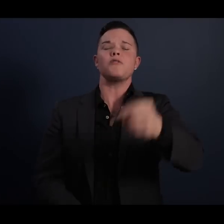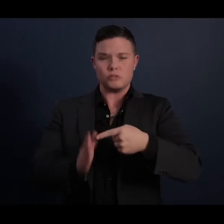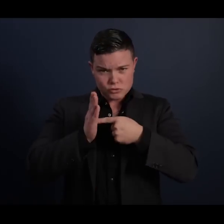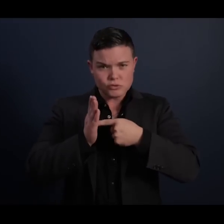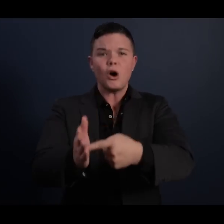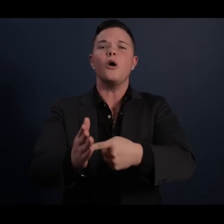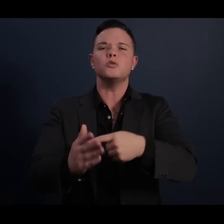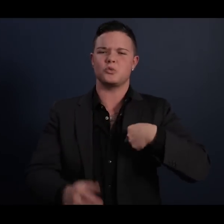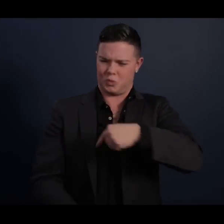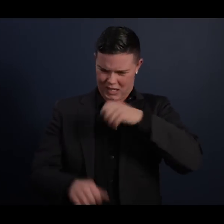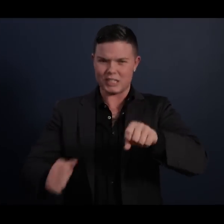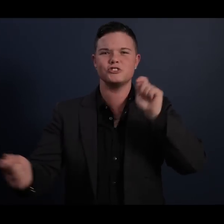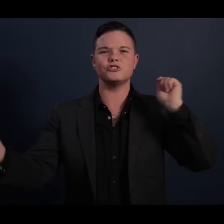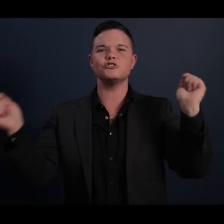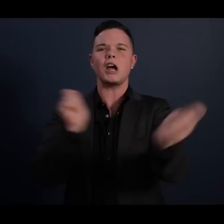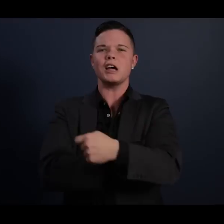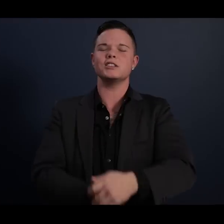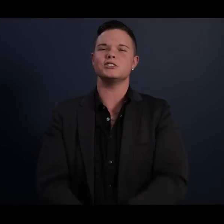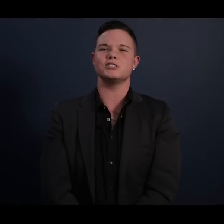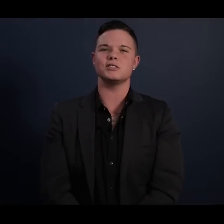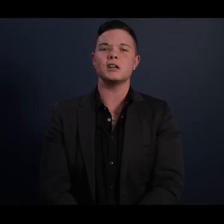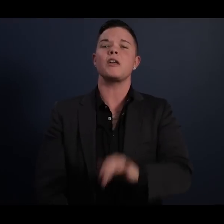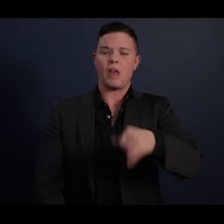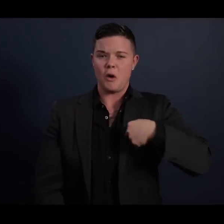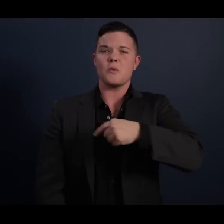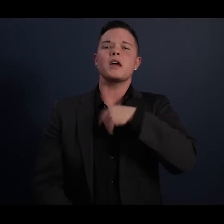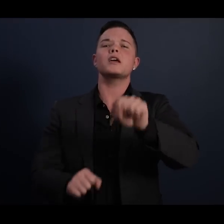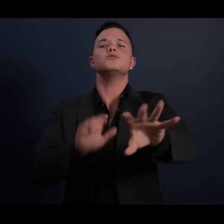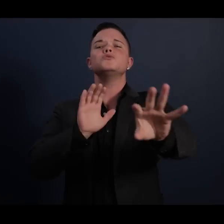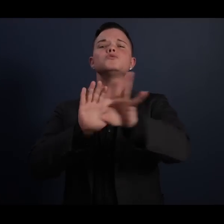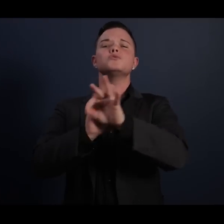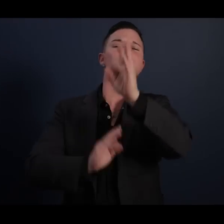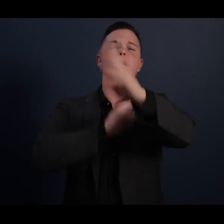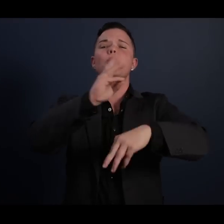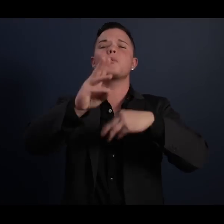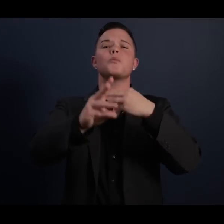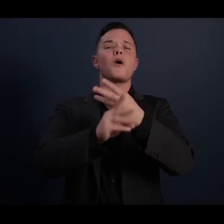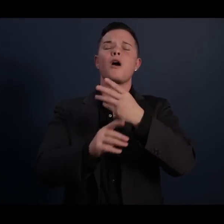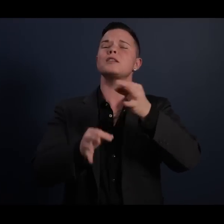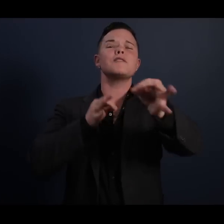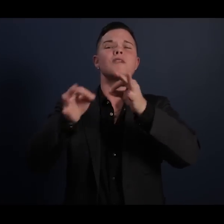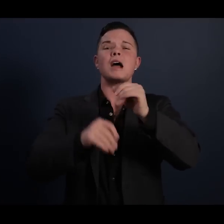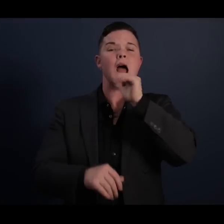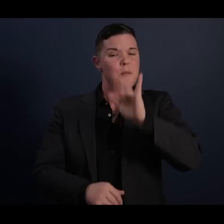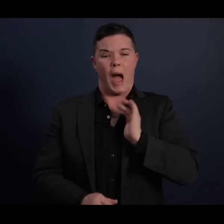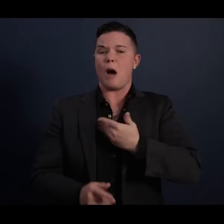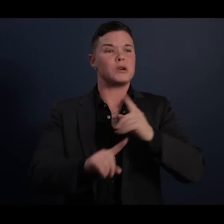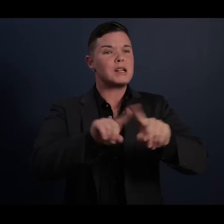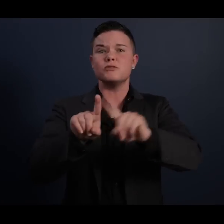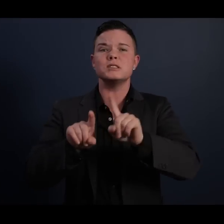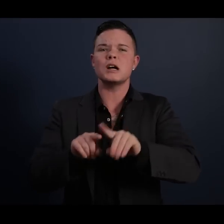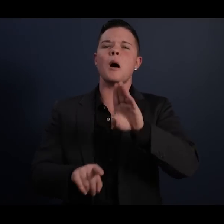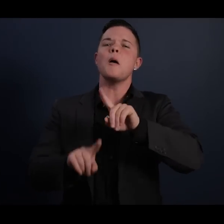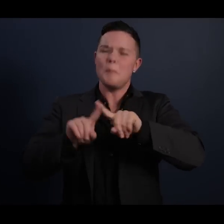we can change. South we can choose a world defined not by our differences, but by our common hopes.